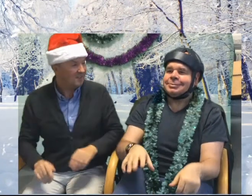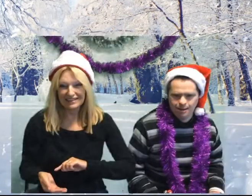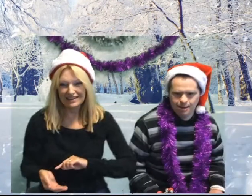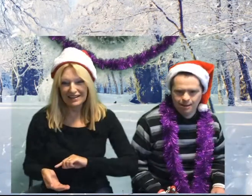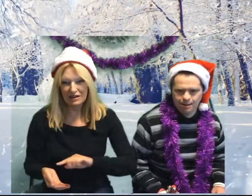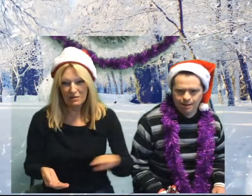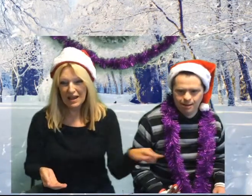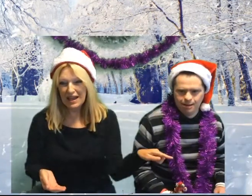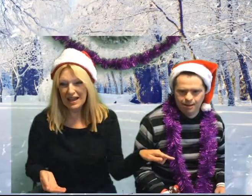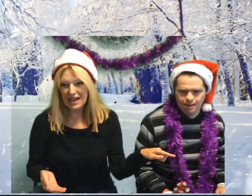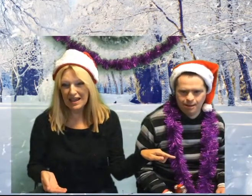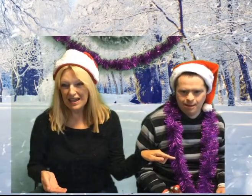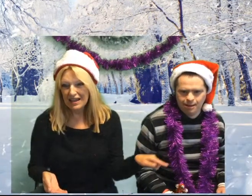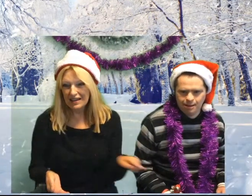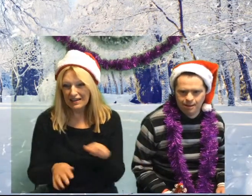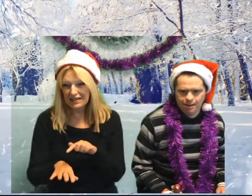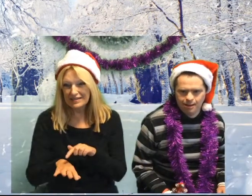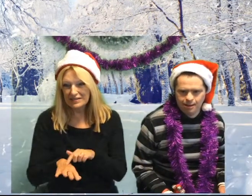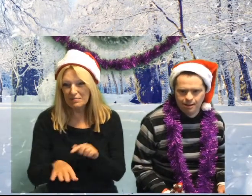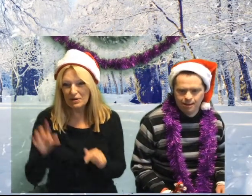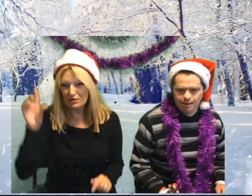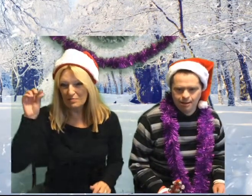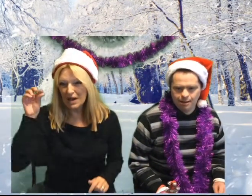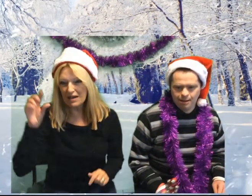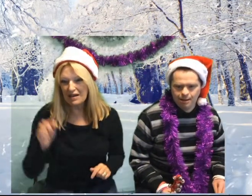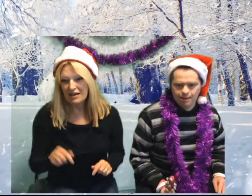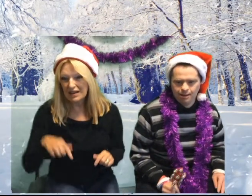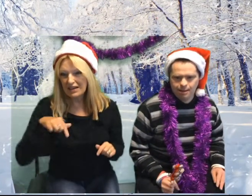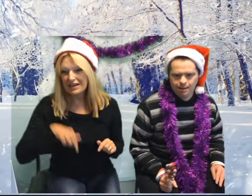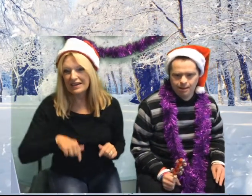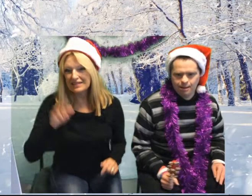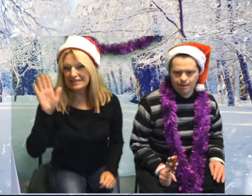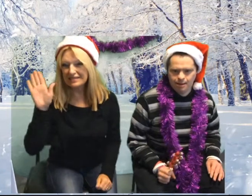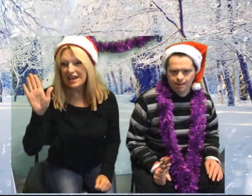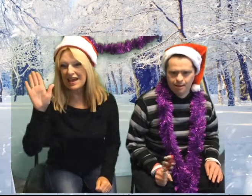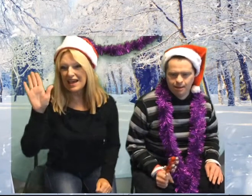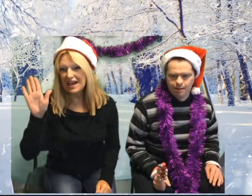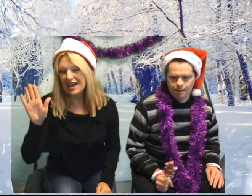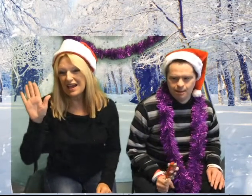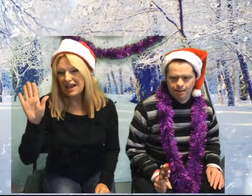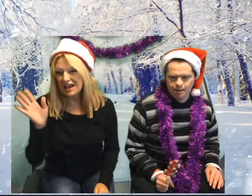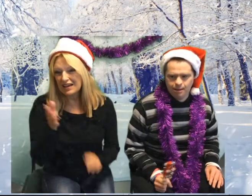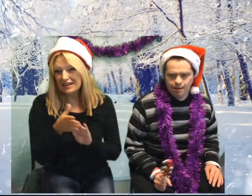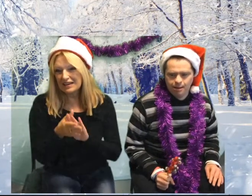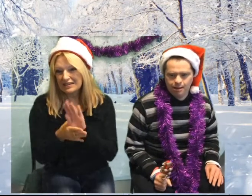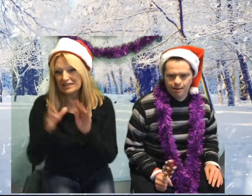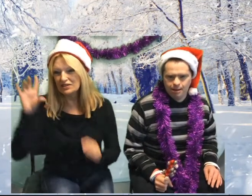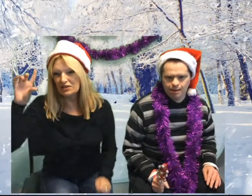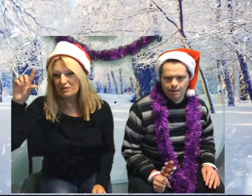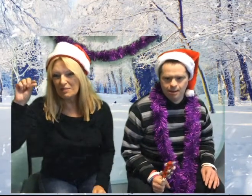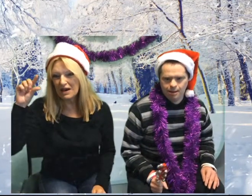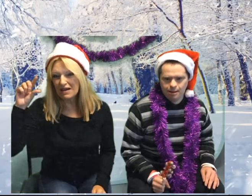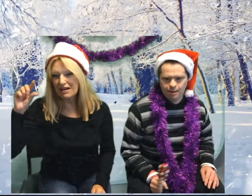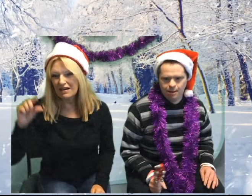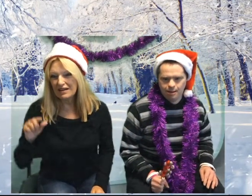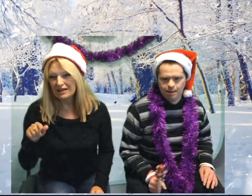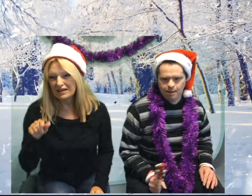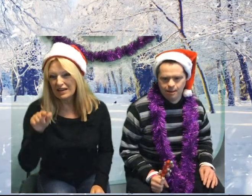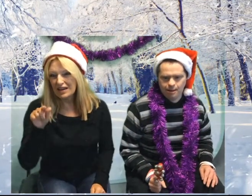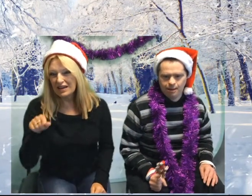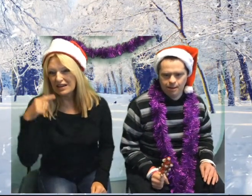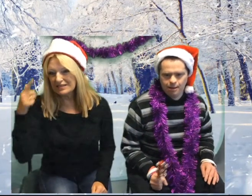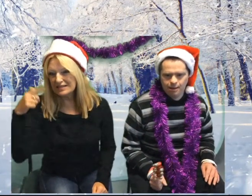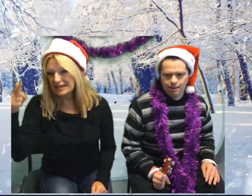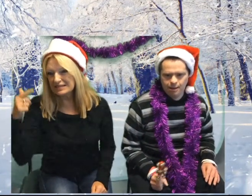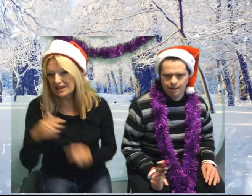Gone away is the bluebird Here to stay is a new bird